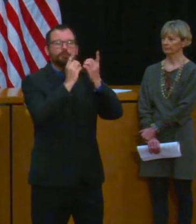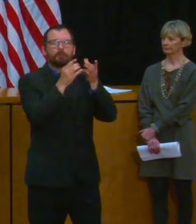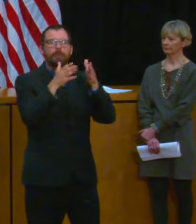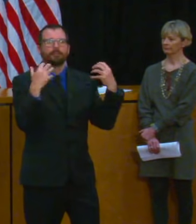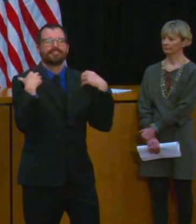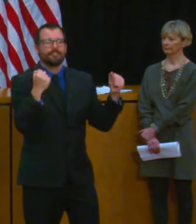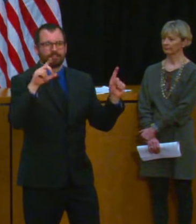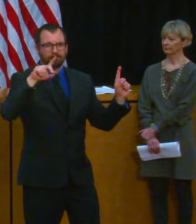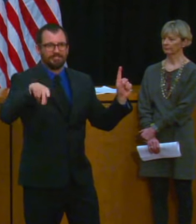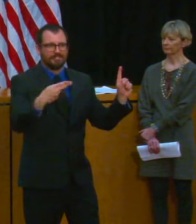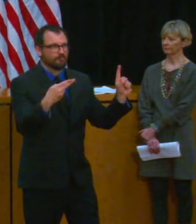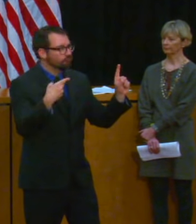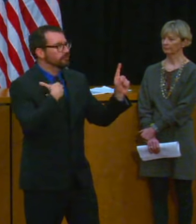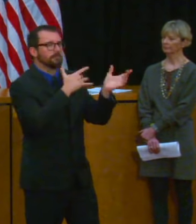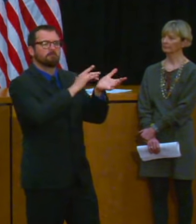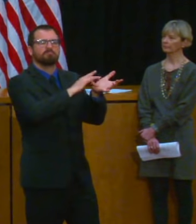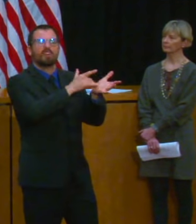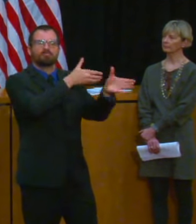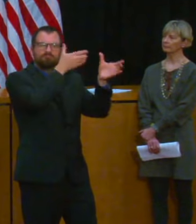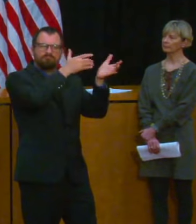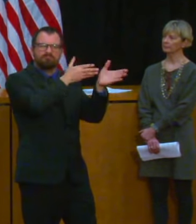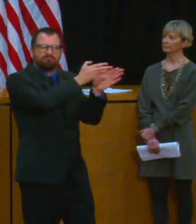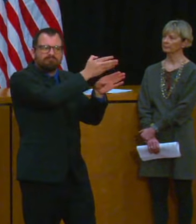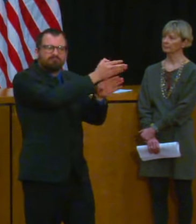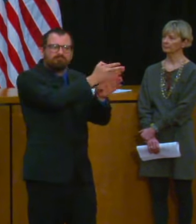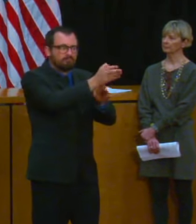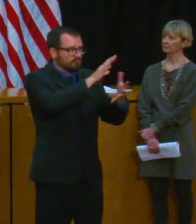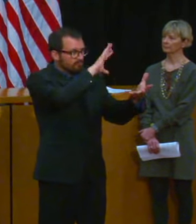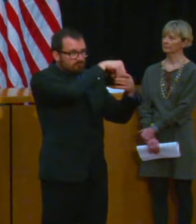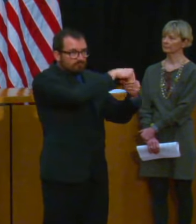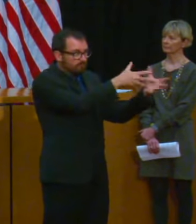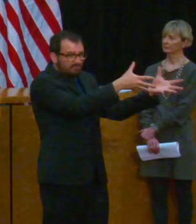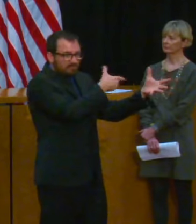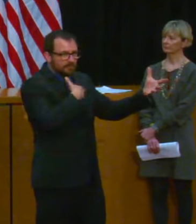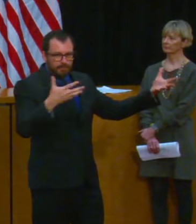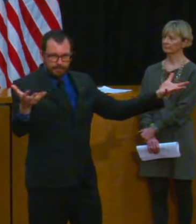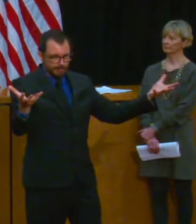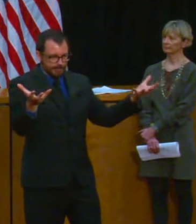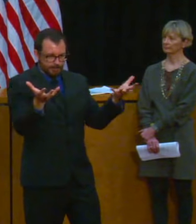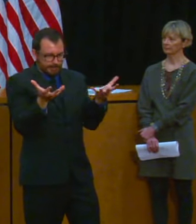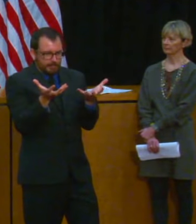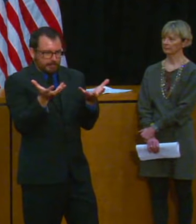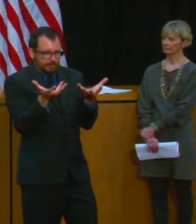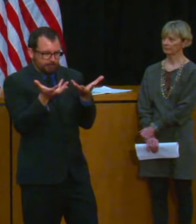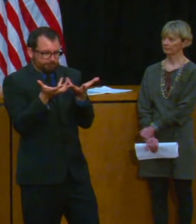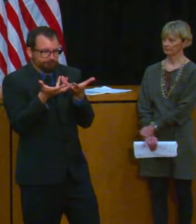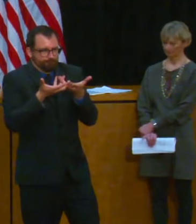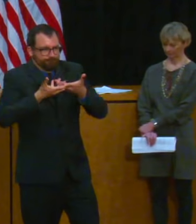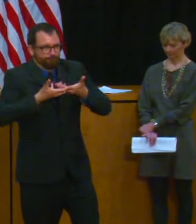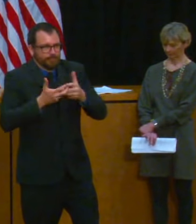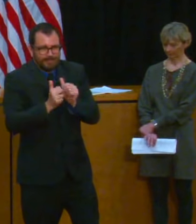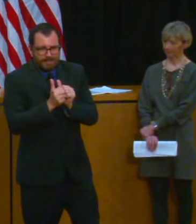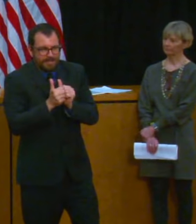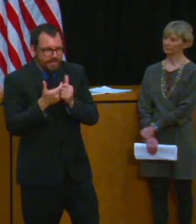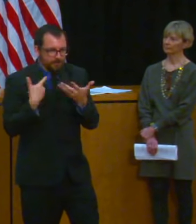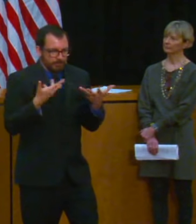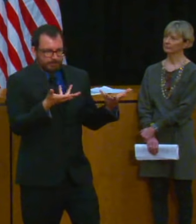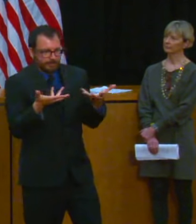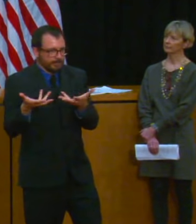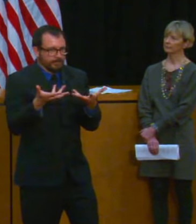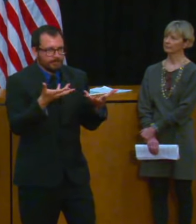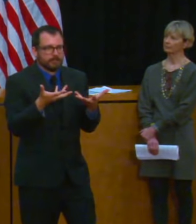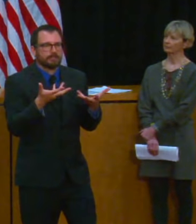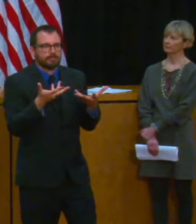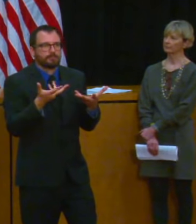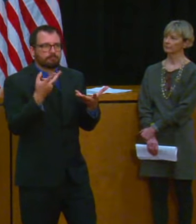to those who would like to find a way to reopen and then to hear from them about how that guidance might translate into what